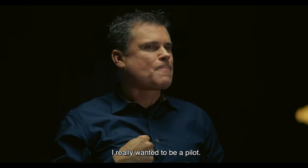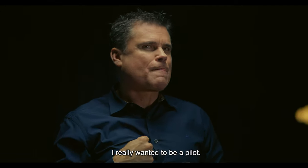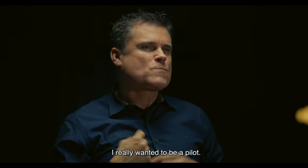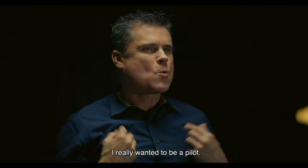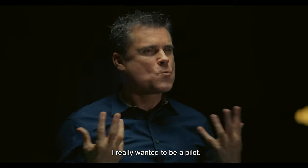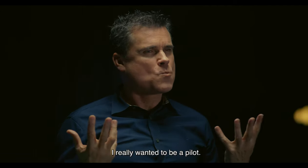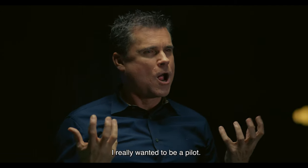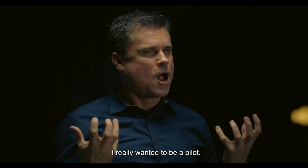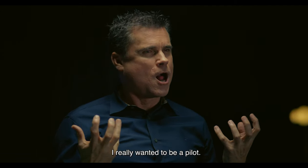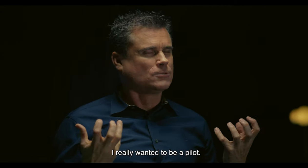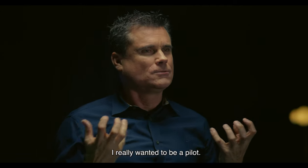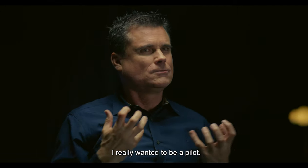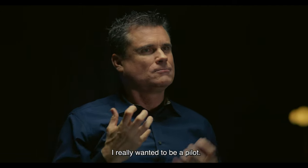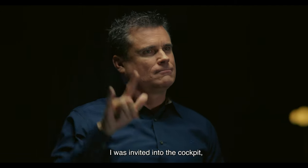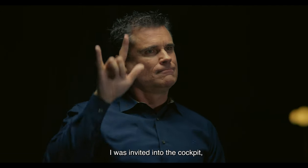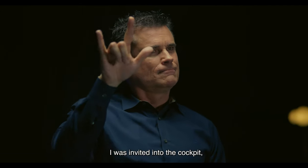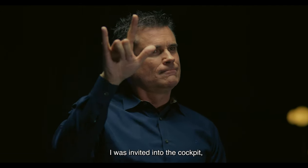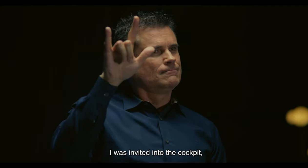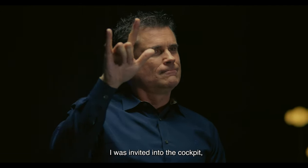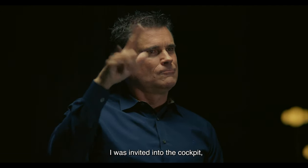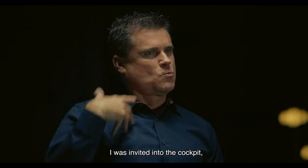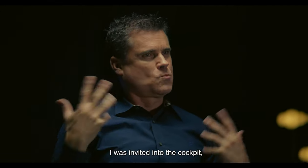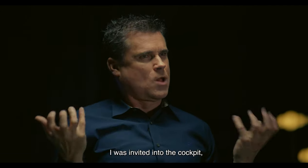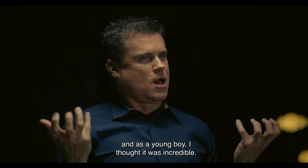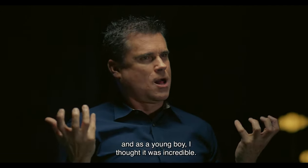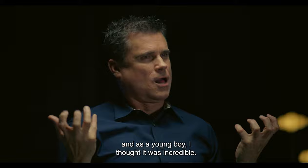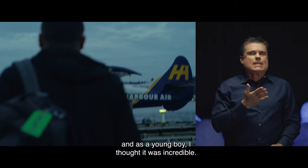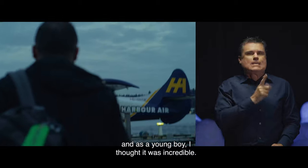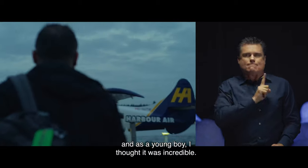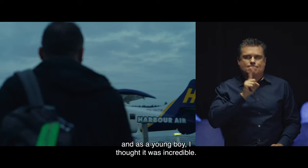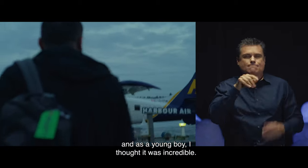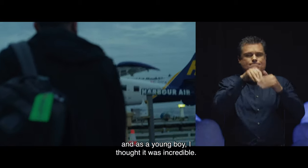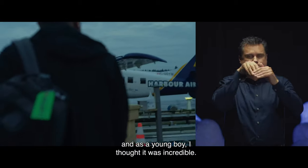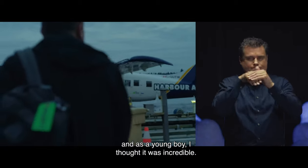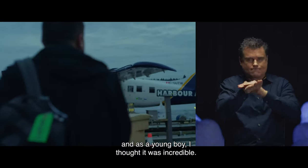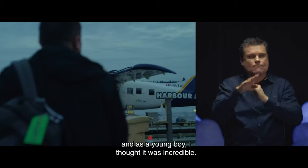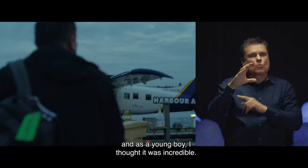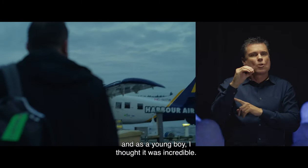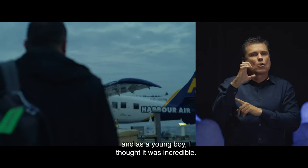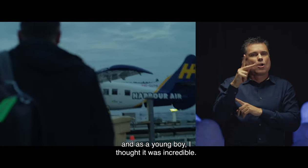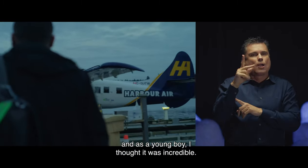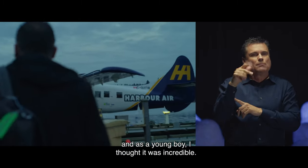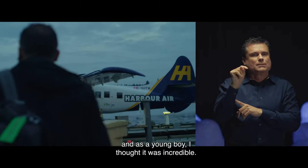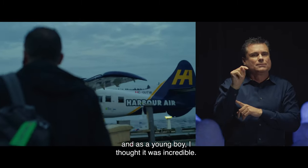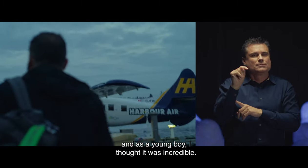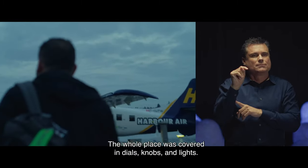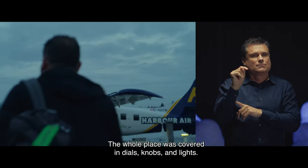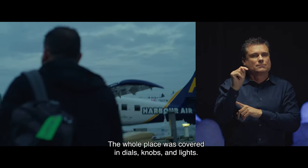I really wanted to be a pilot. I was invited into the cockpit, and as a young boy I thought it was incredible.